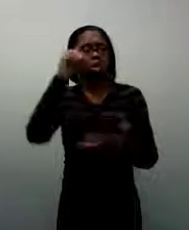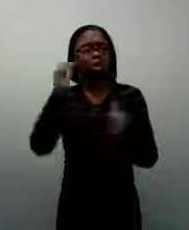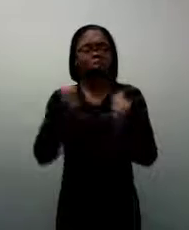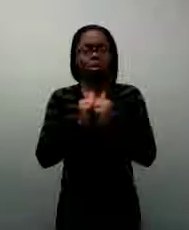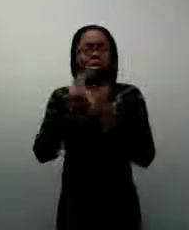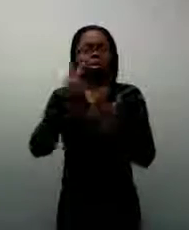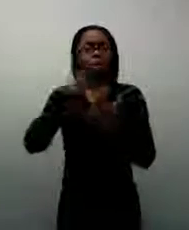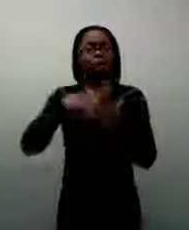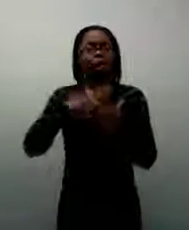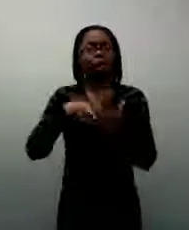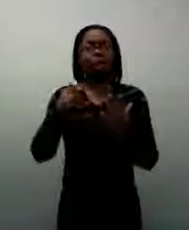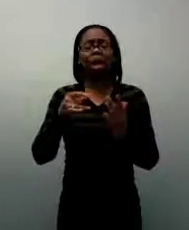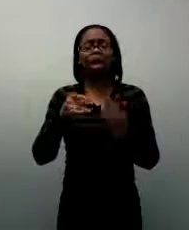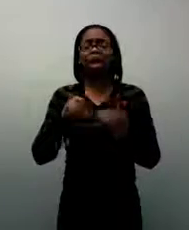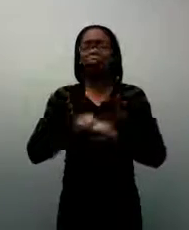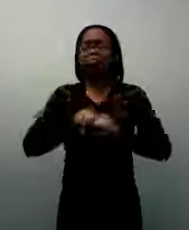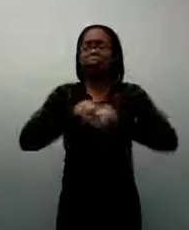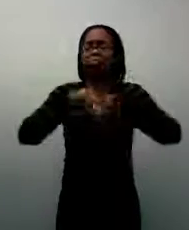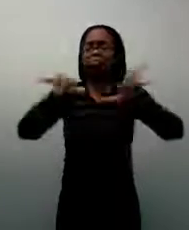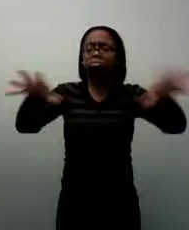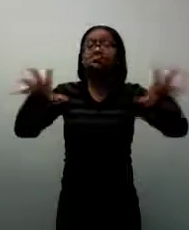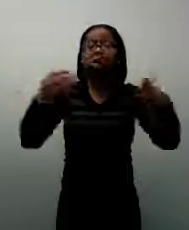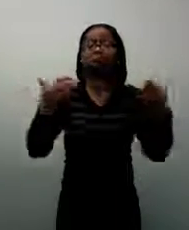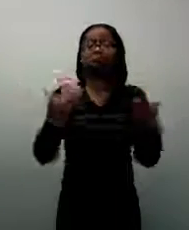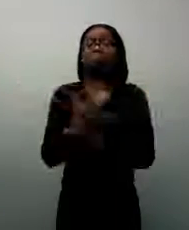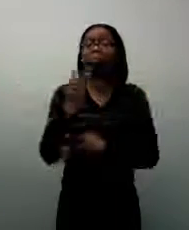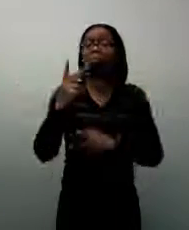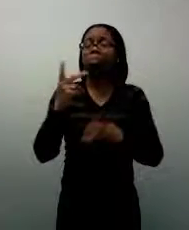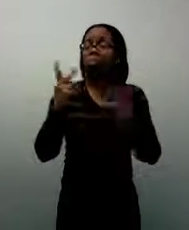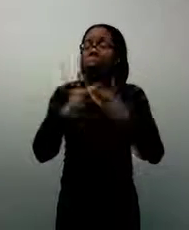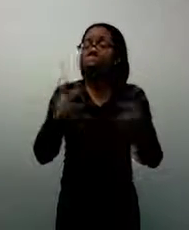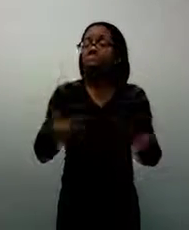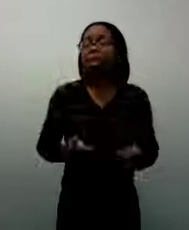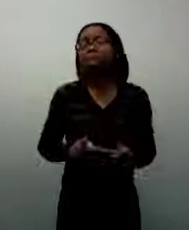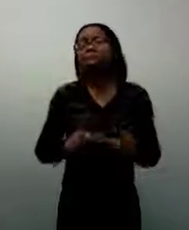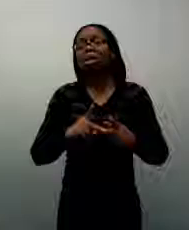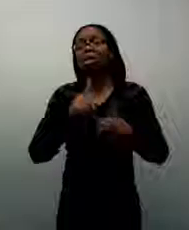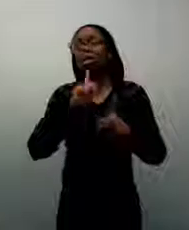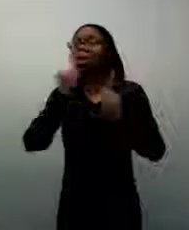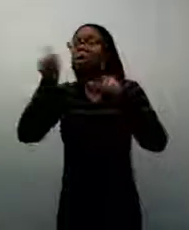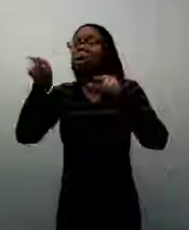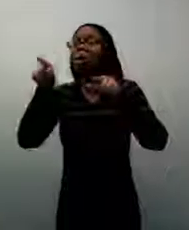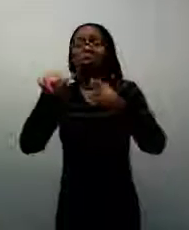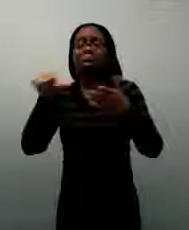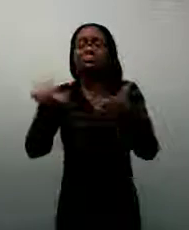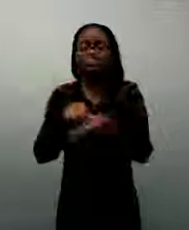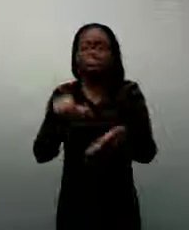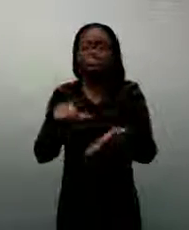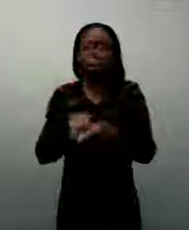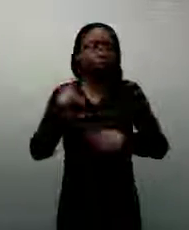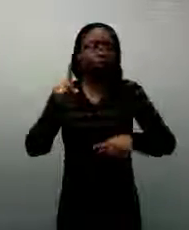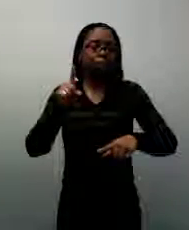new places that otherwise you wouldn't or couldn't go through of the pages of a book. And to be able to